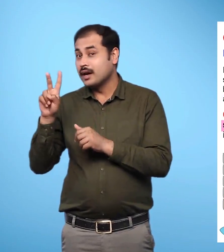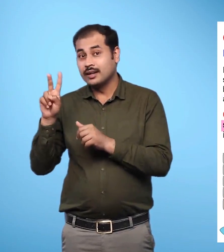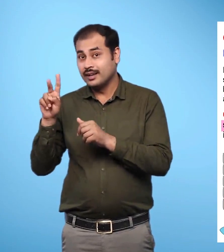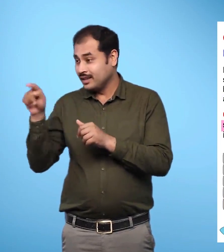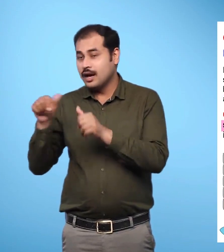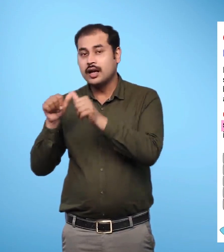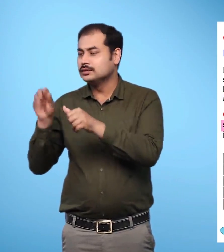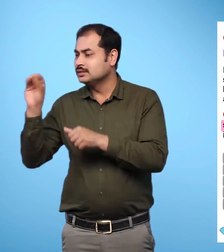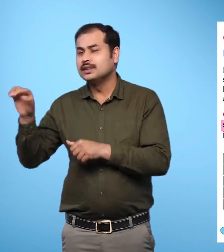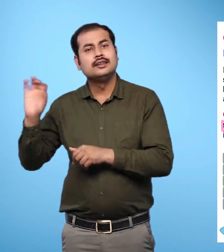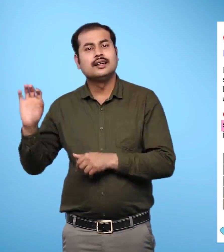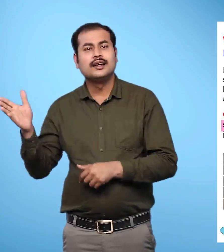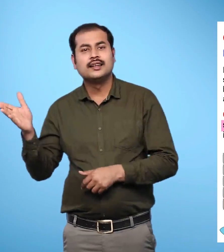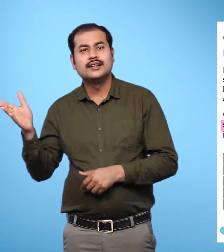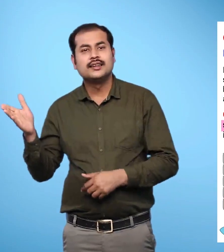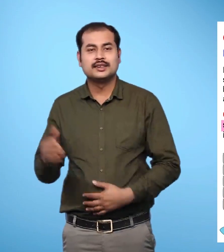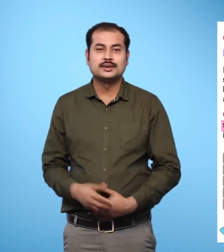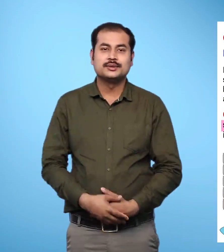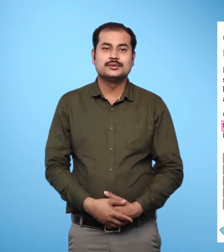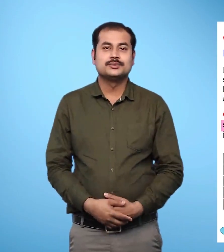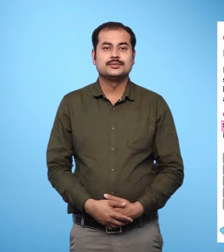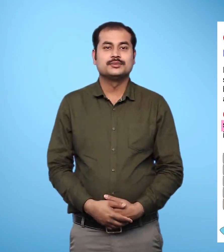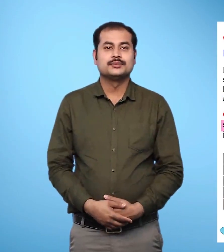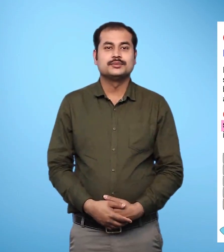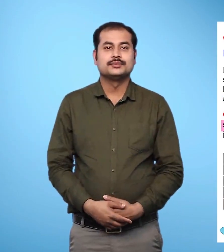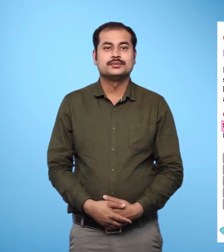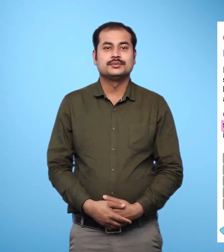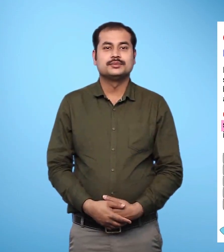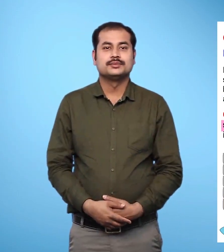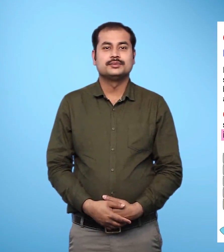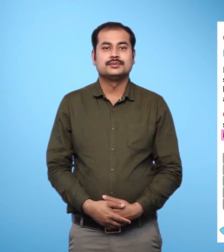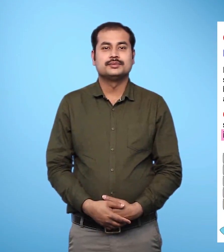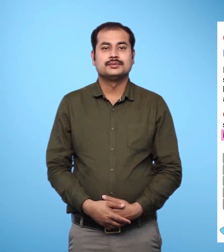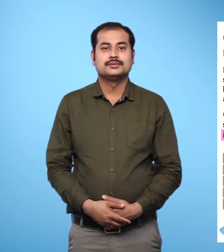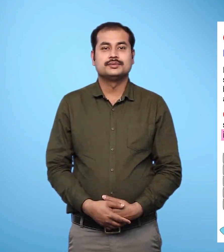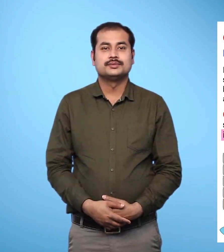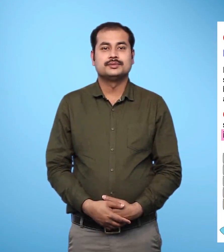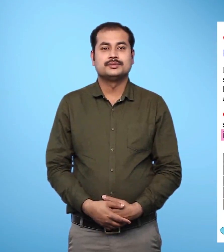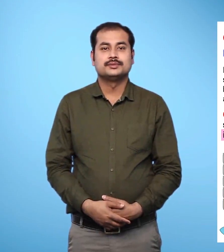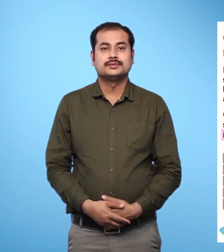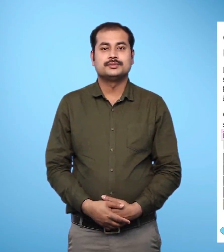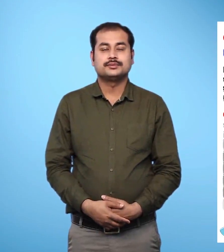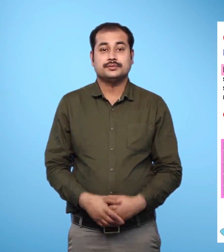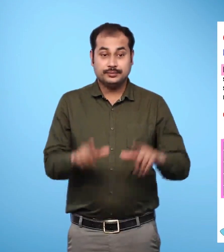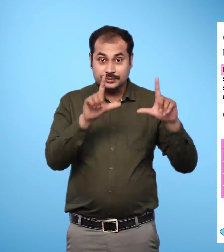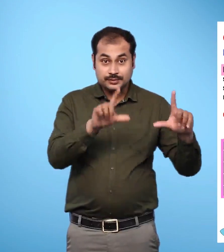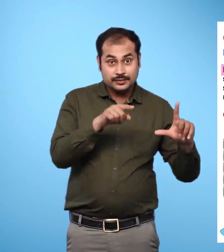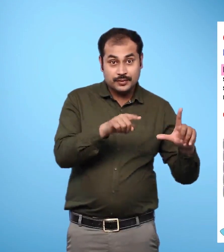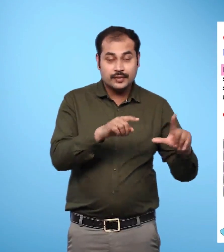as an example and answer 12 is written in the writing space. Picture in